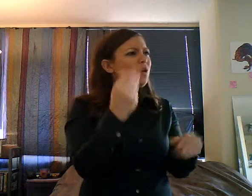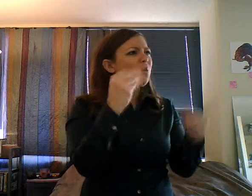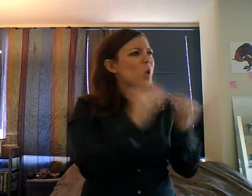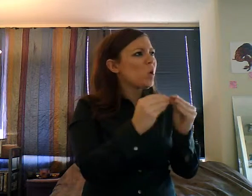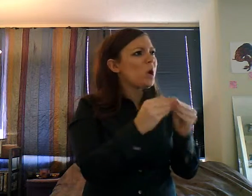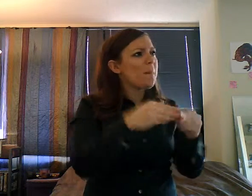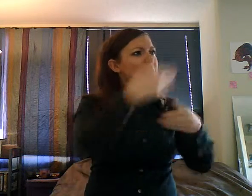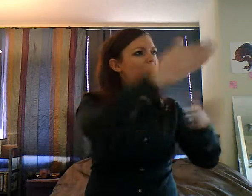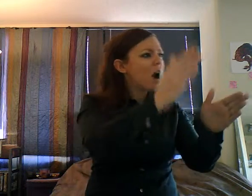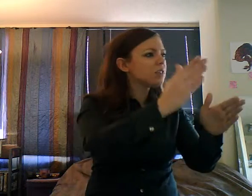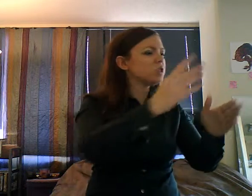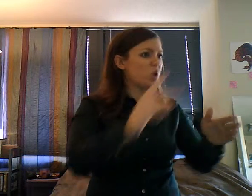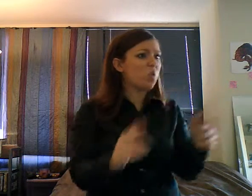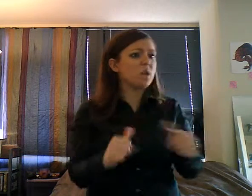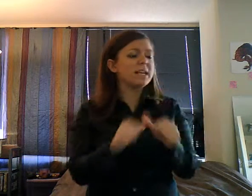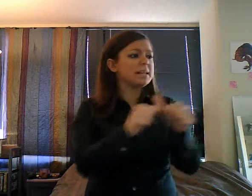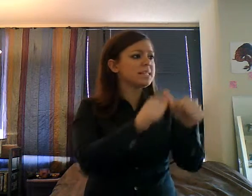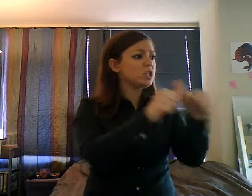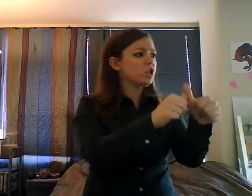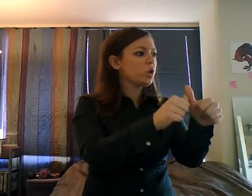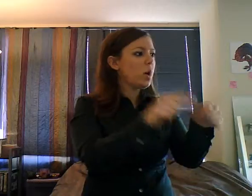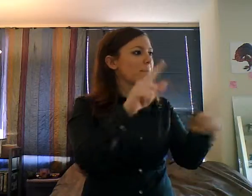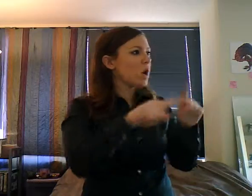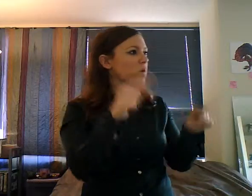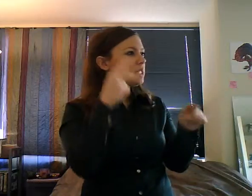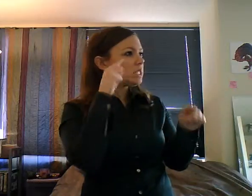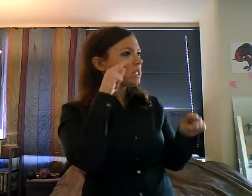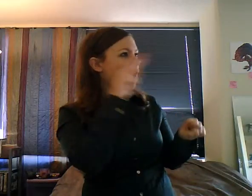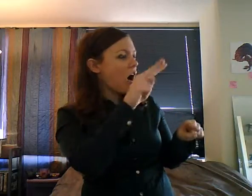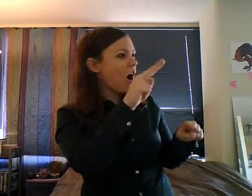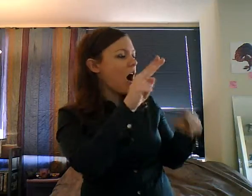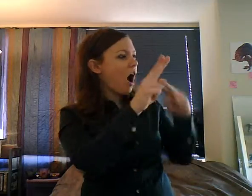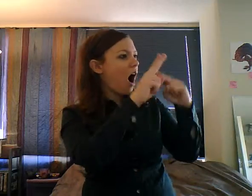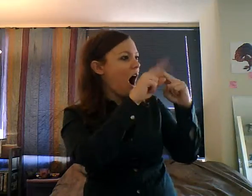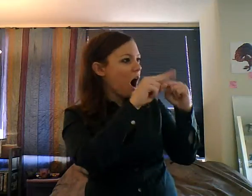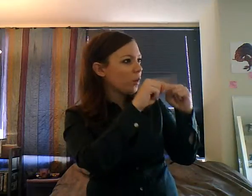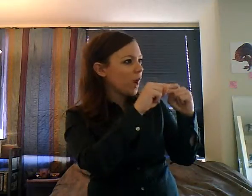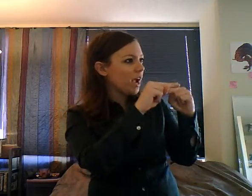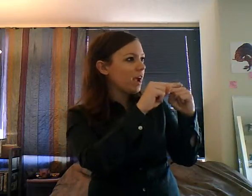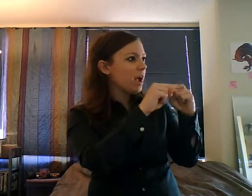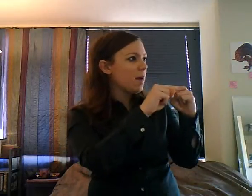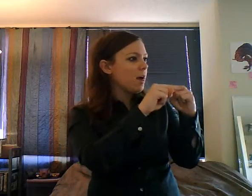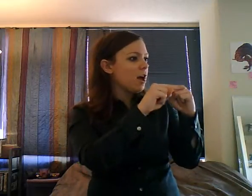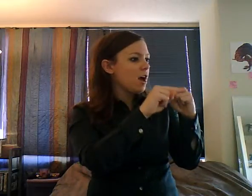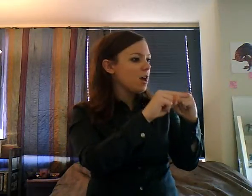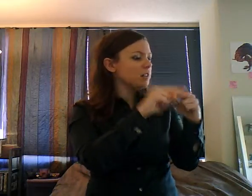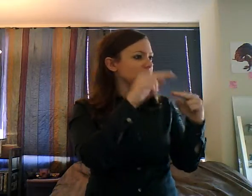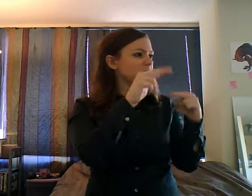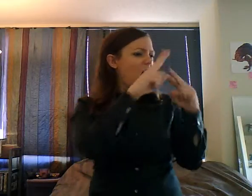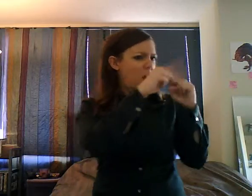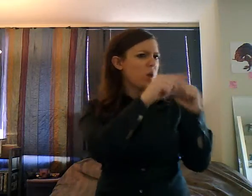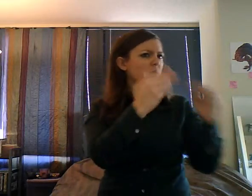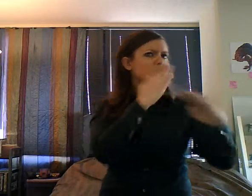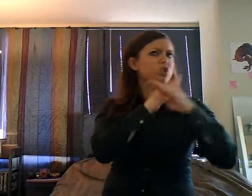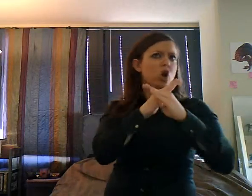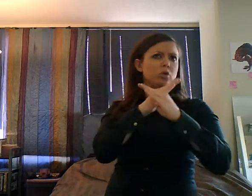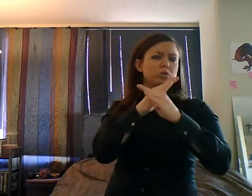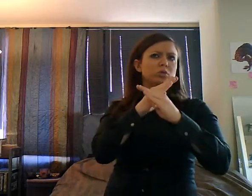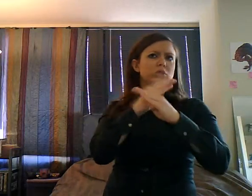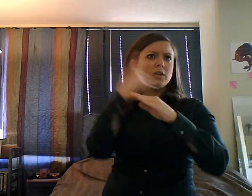were closed down. So, we see this highway, and there's people walking down it. I mean, this is like a huge, like five-lane interstate,